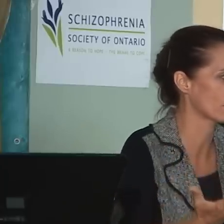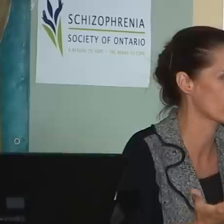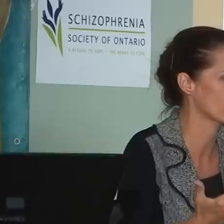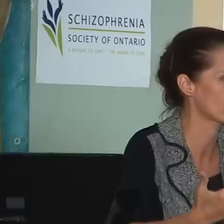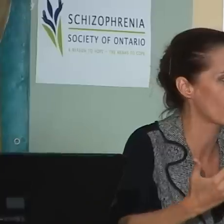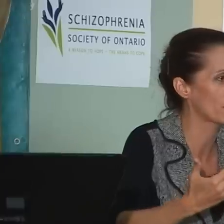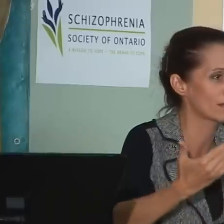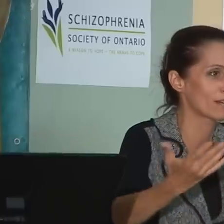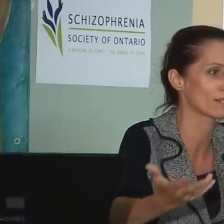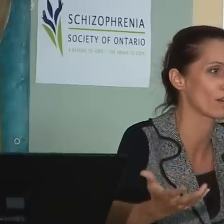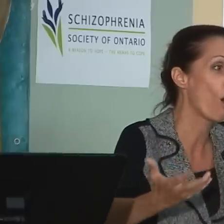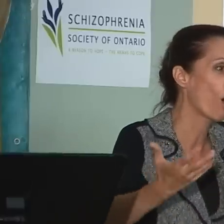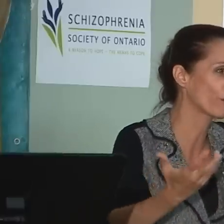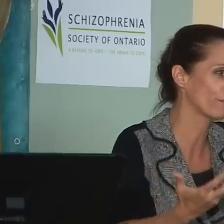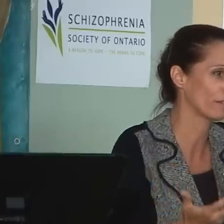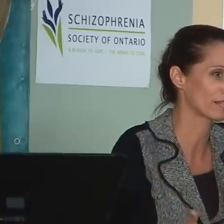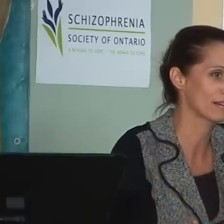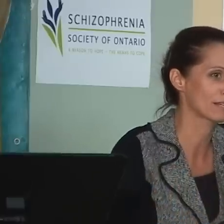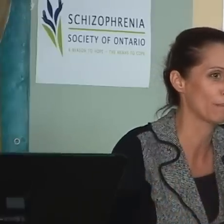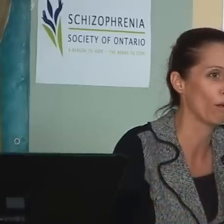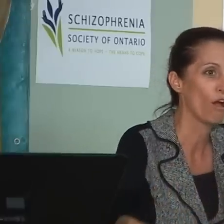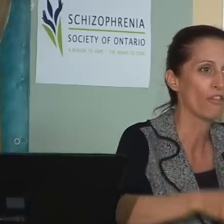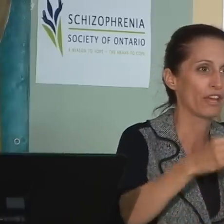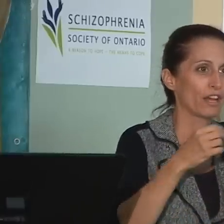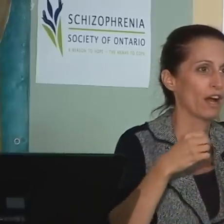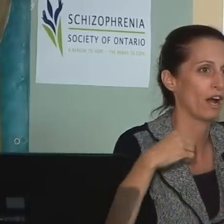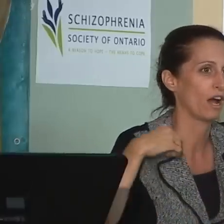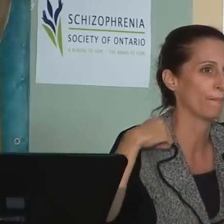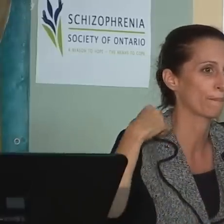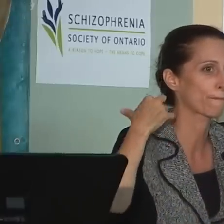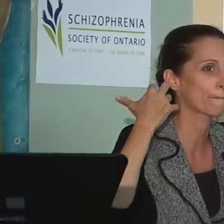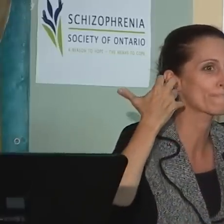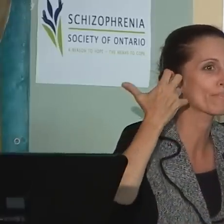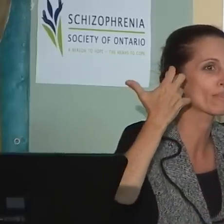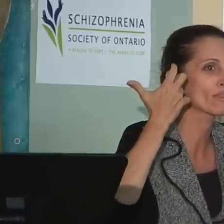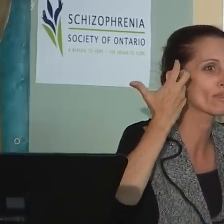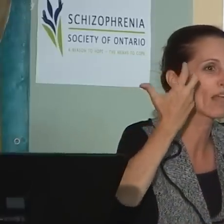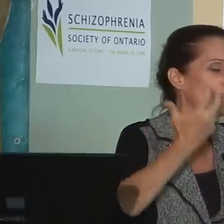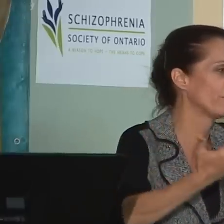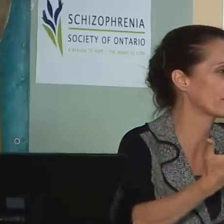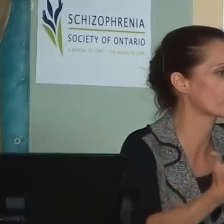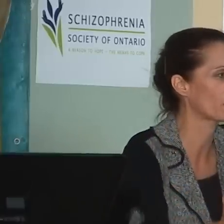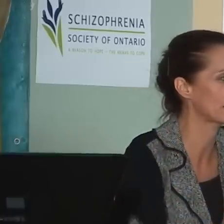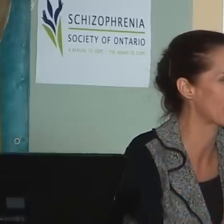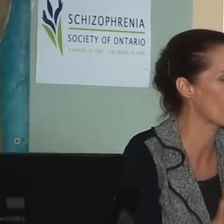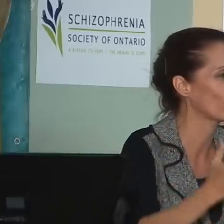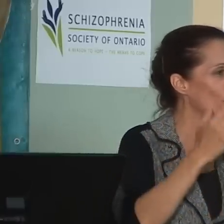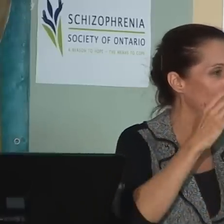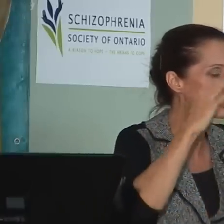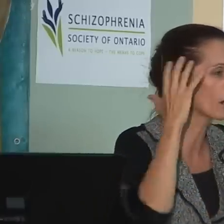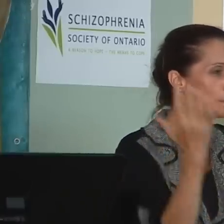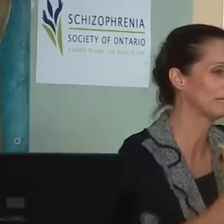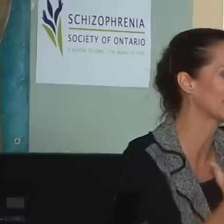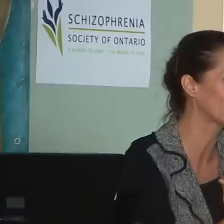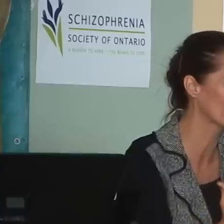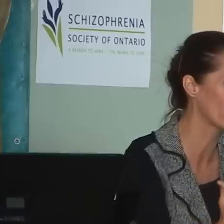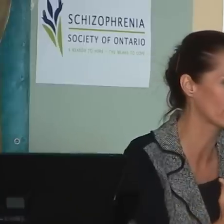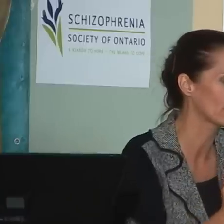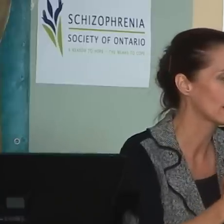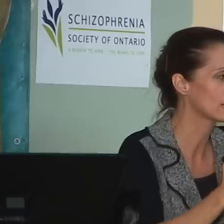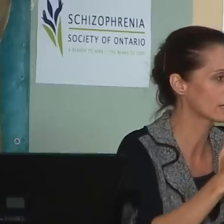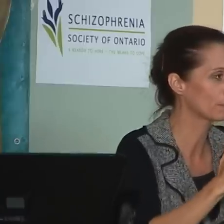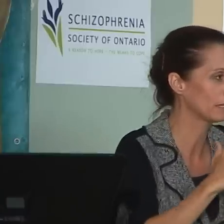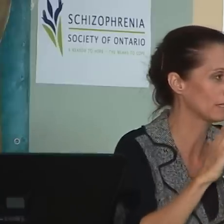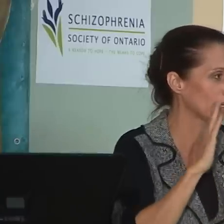the subway stations. And the subway stations aren't fully accessible. The, um, elevators break down. The entire planning